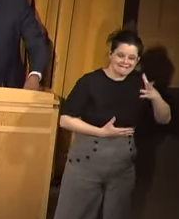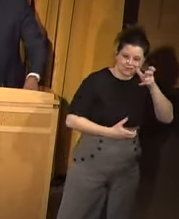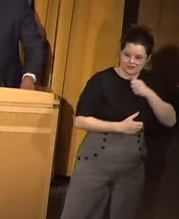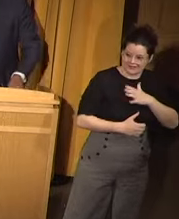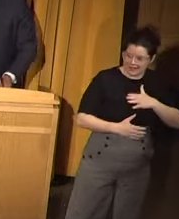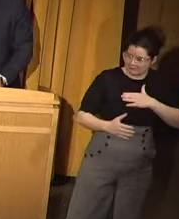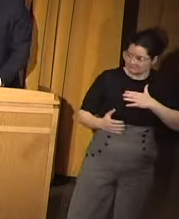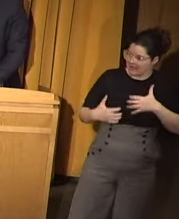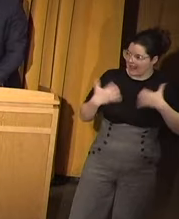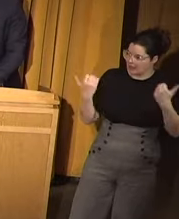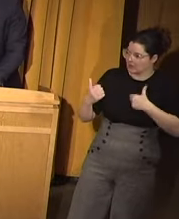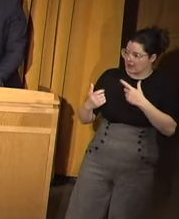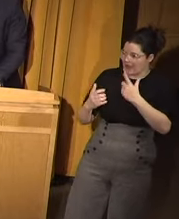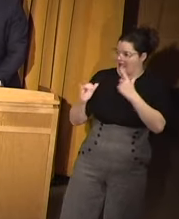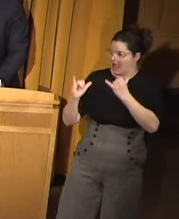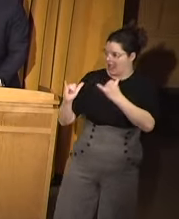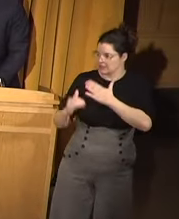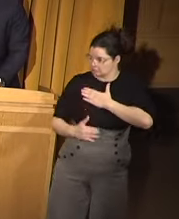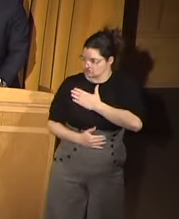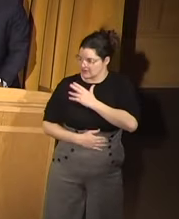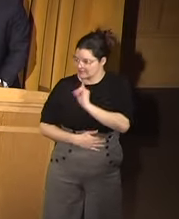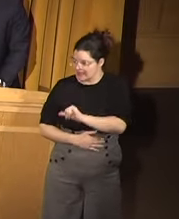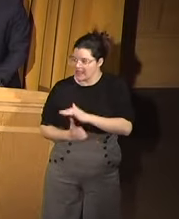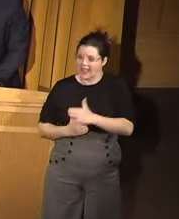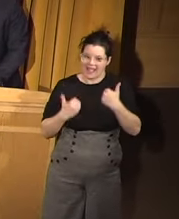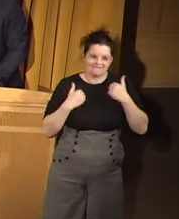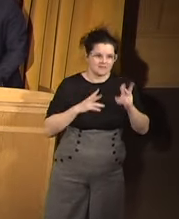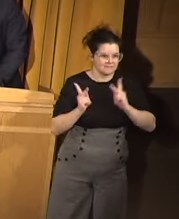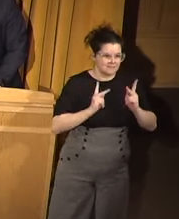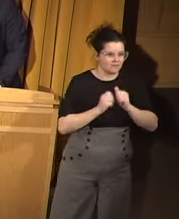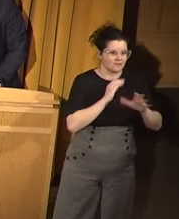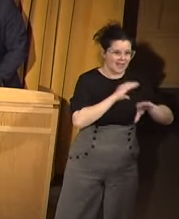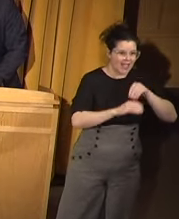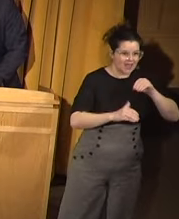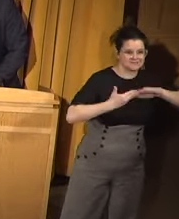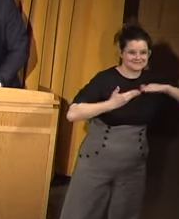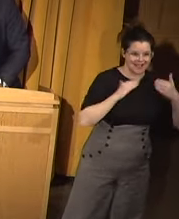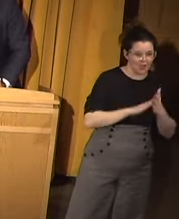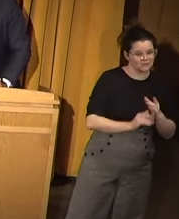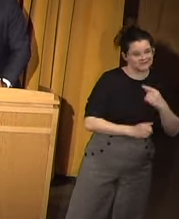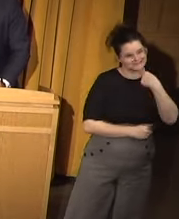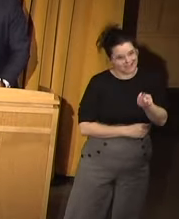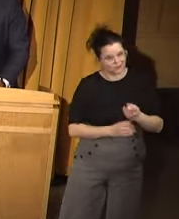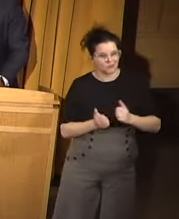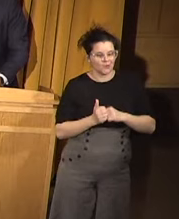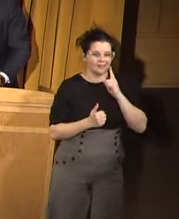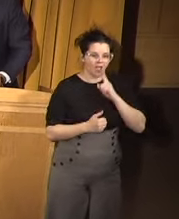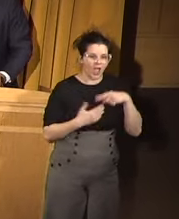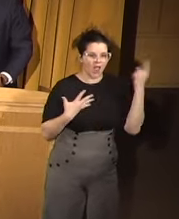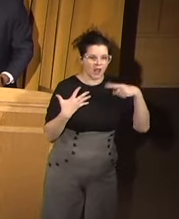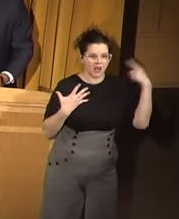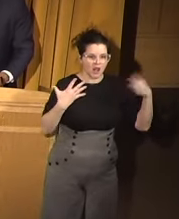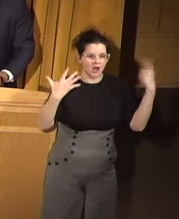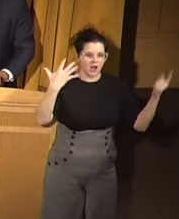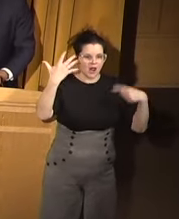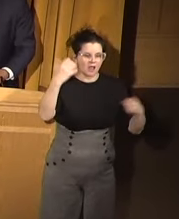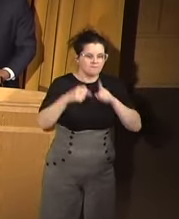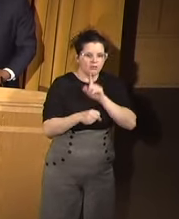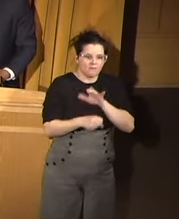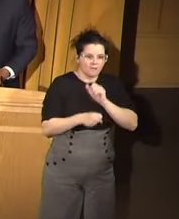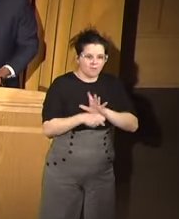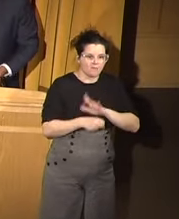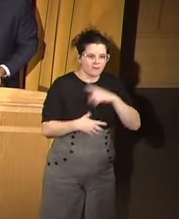ma'am, same for you. I can appreciate that. having people come in from out of town telling you that they're going to do things and promising